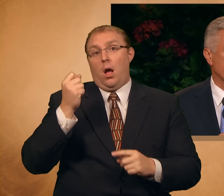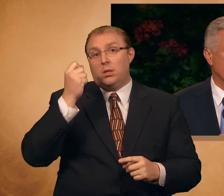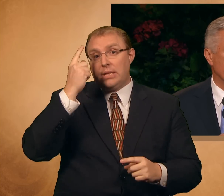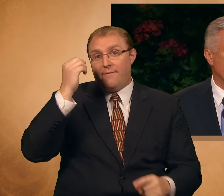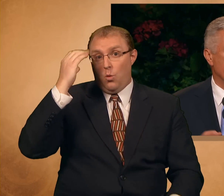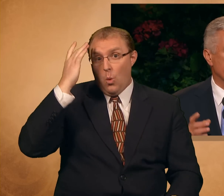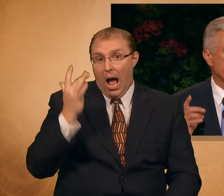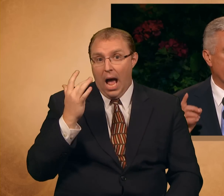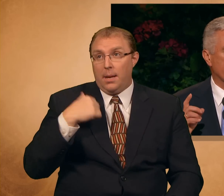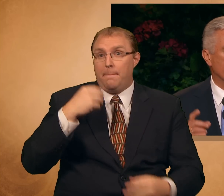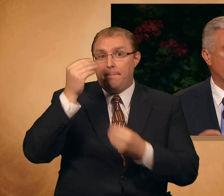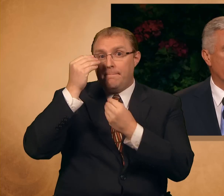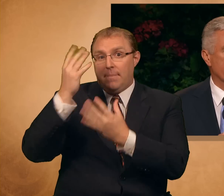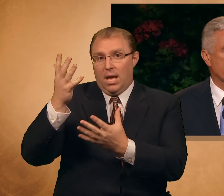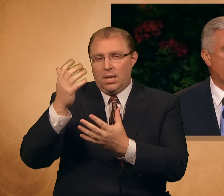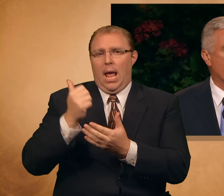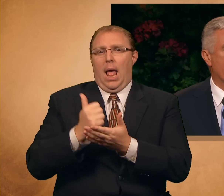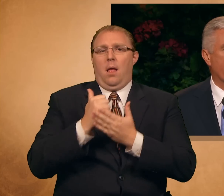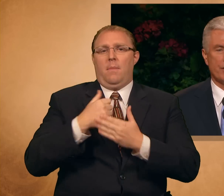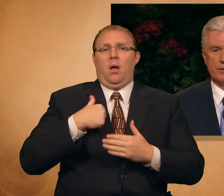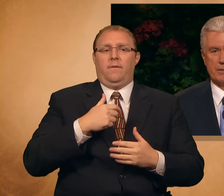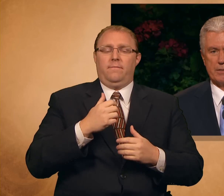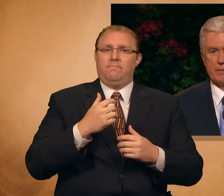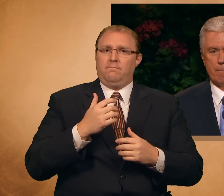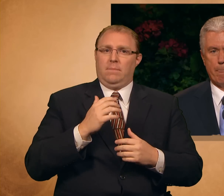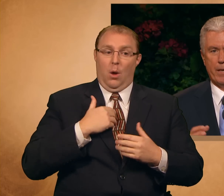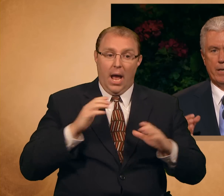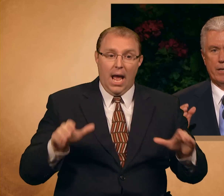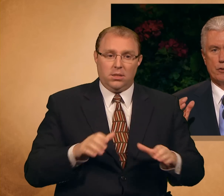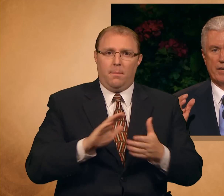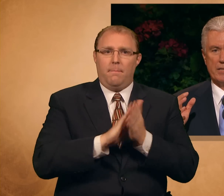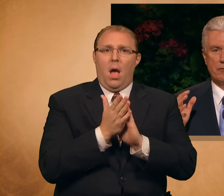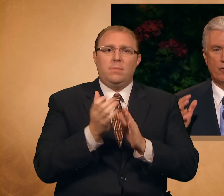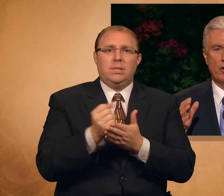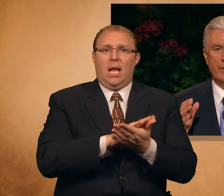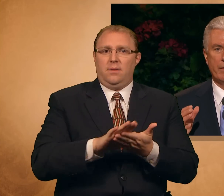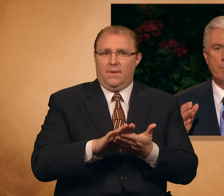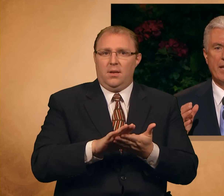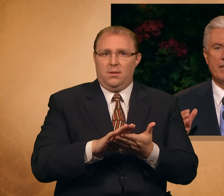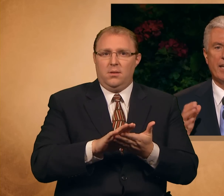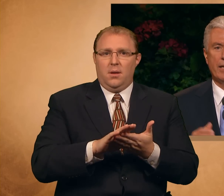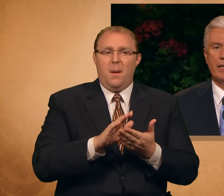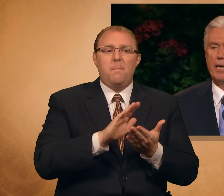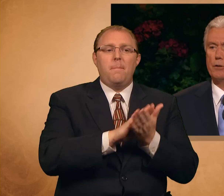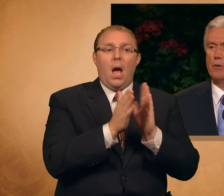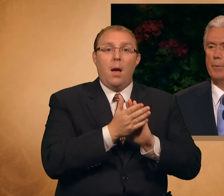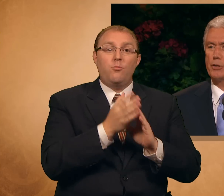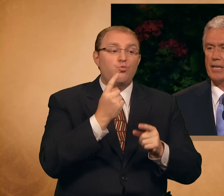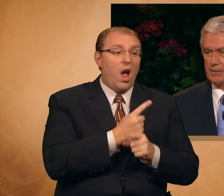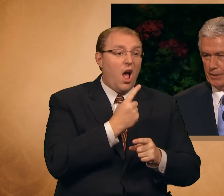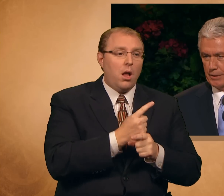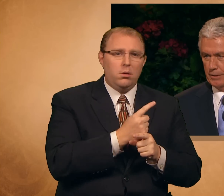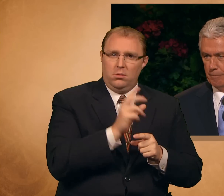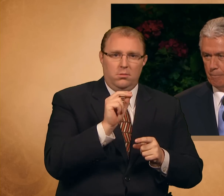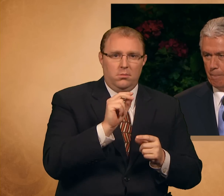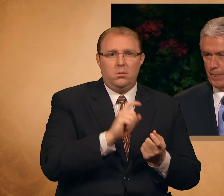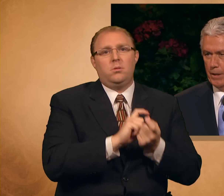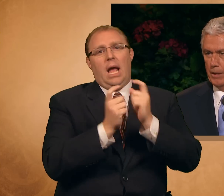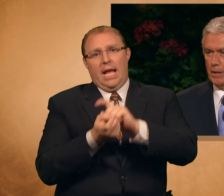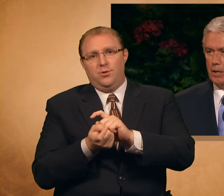sanctifies our actions, transforming the mundane into the majestic.